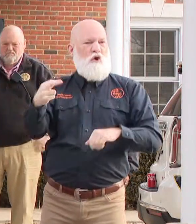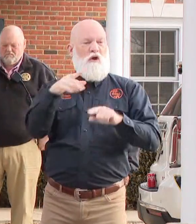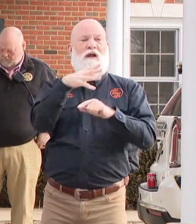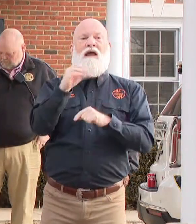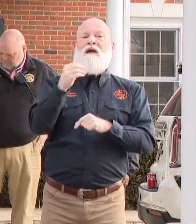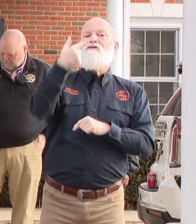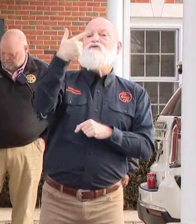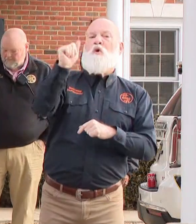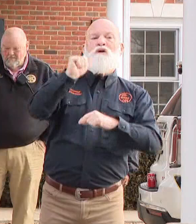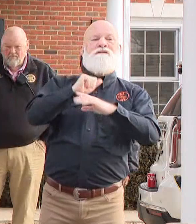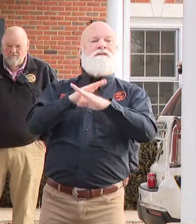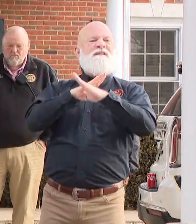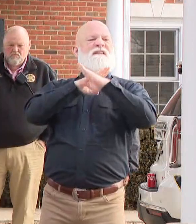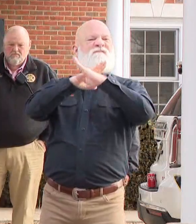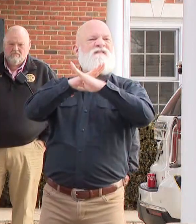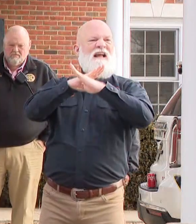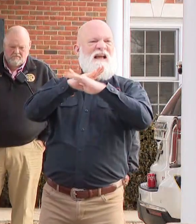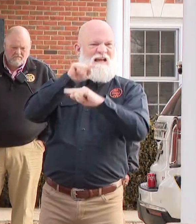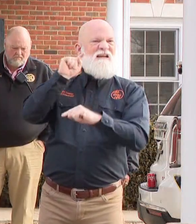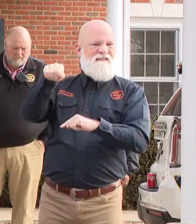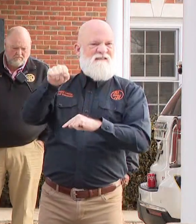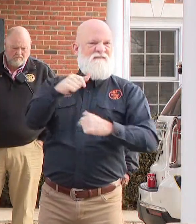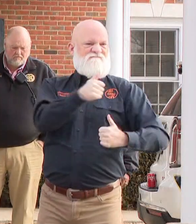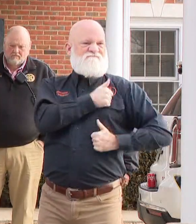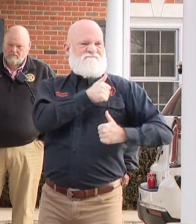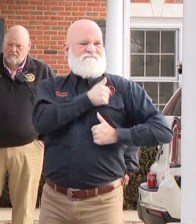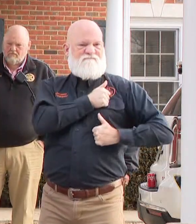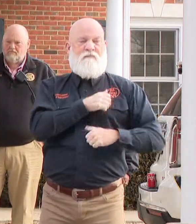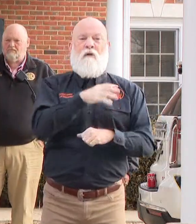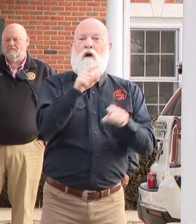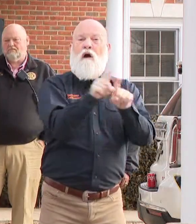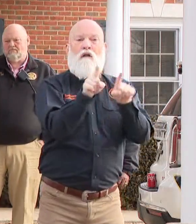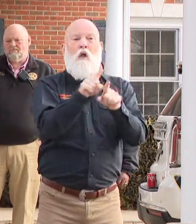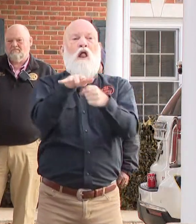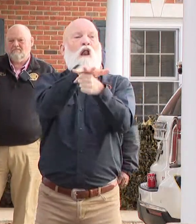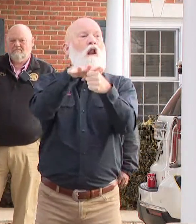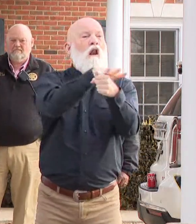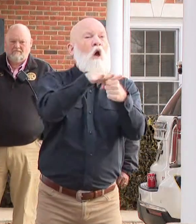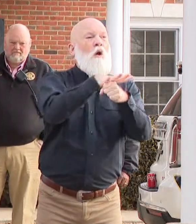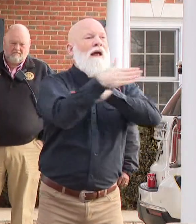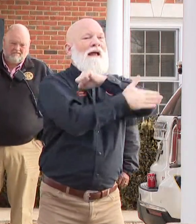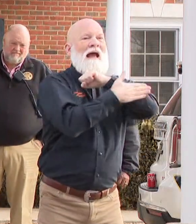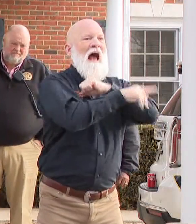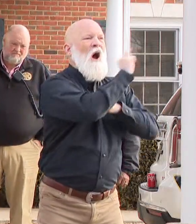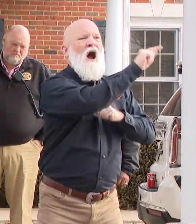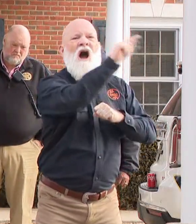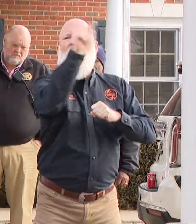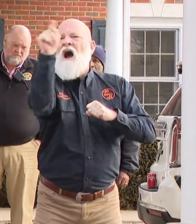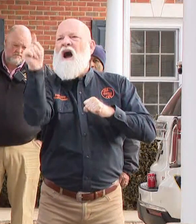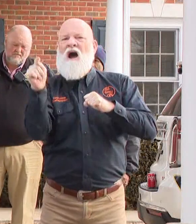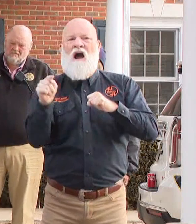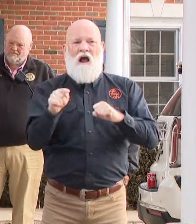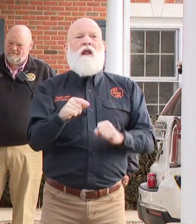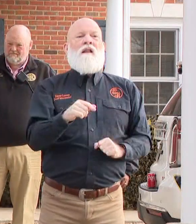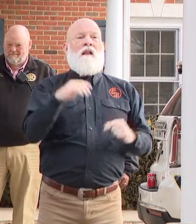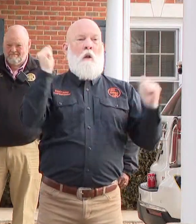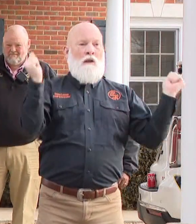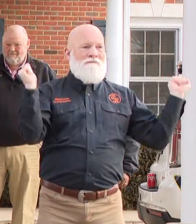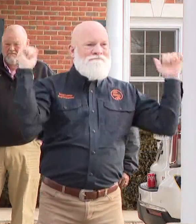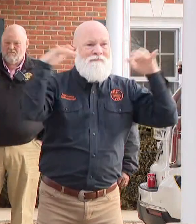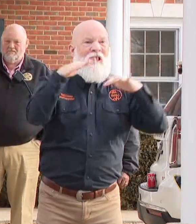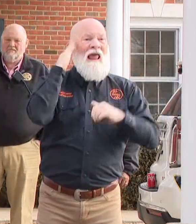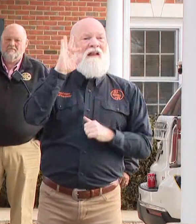with support from our adjoining city and county partners, Fayette County, Coweta County, Henry County,